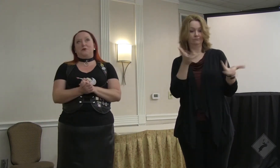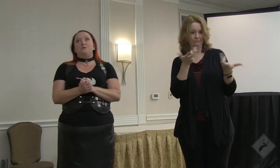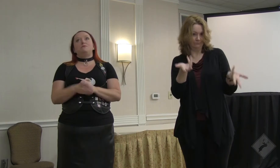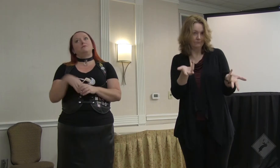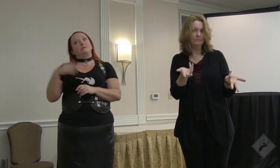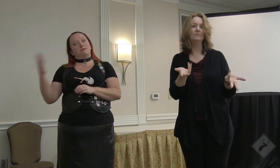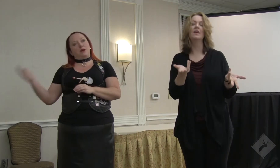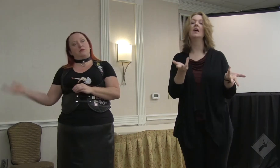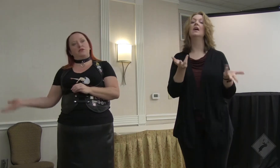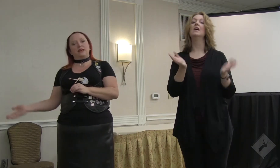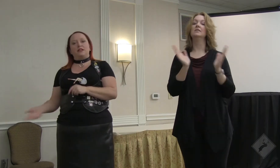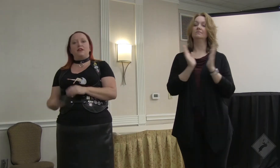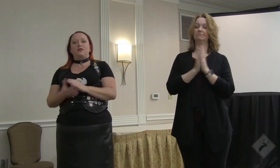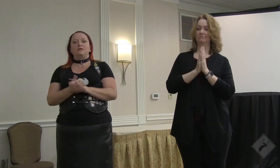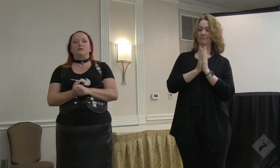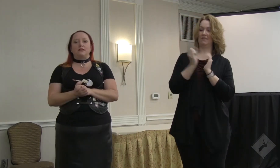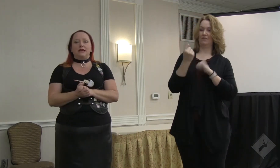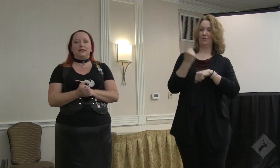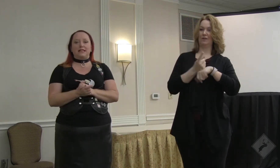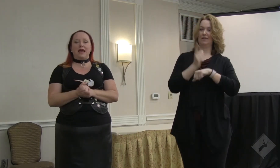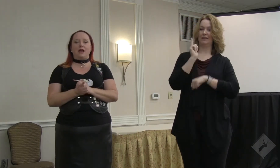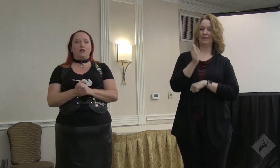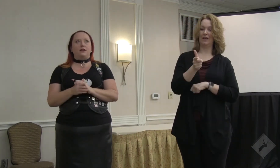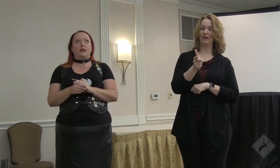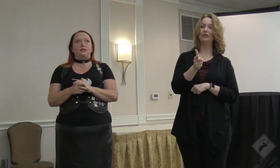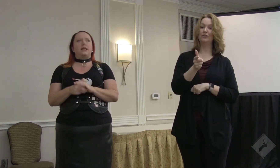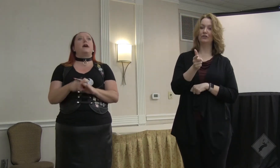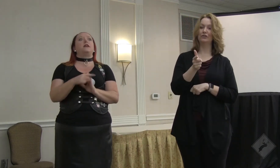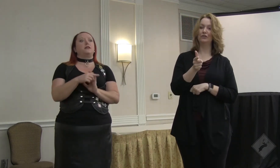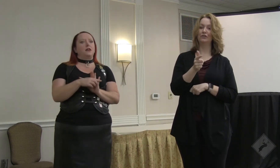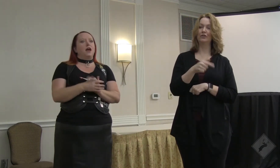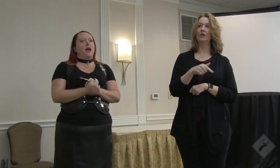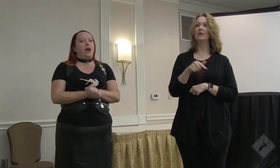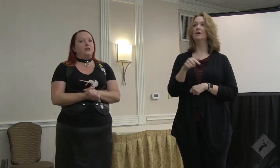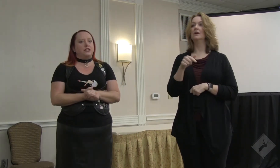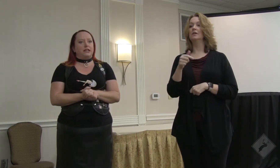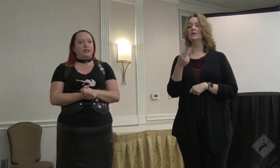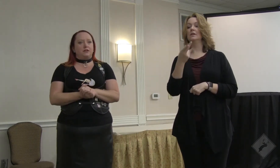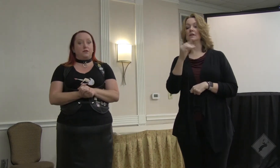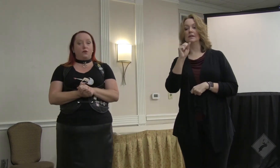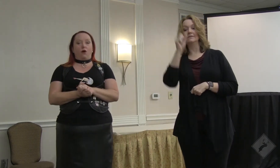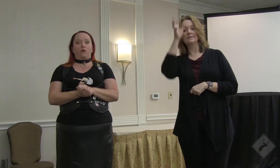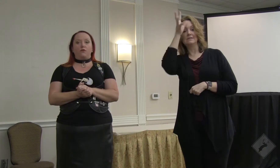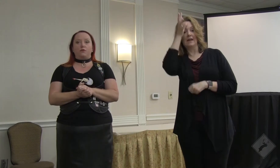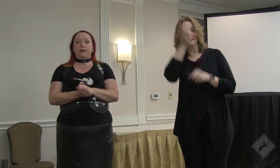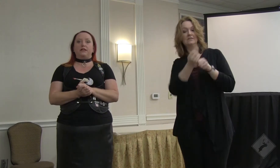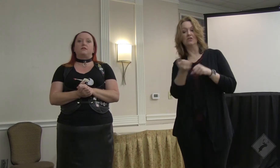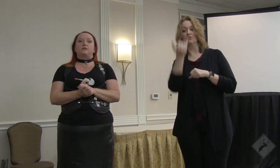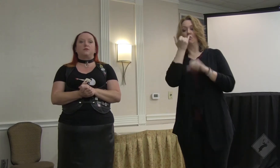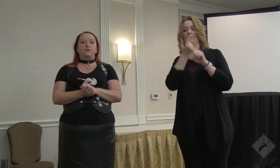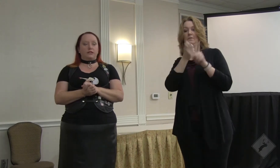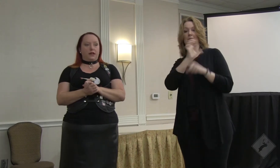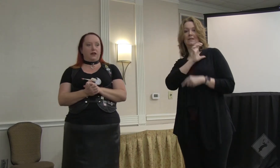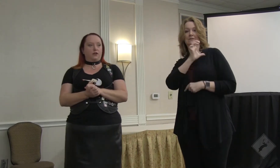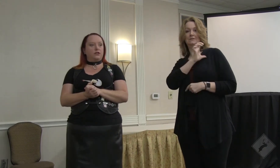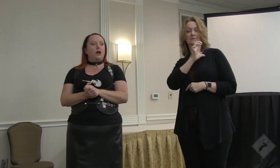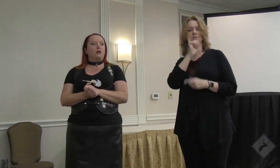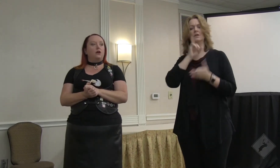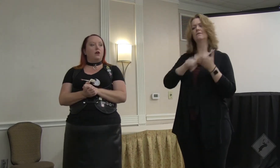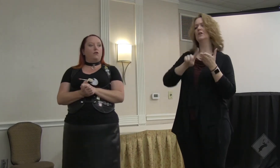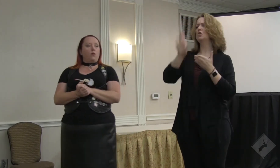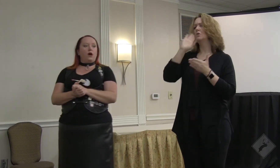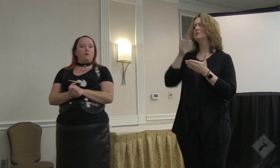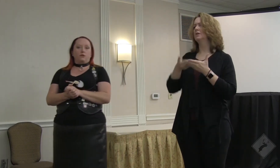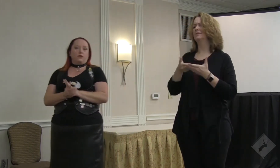So a couple of days later, his dad, his dad, yes, actually gets a phone call from the police. We're investigating your